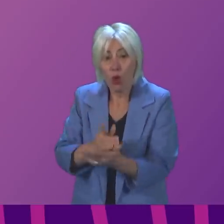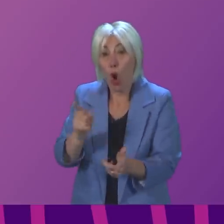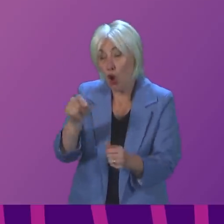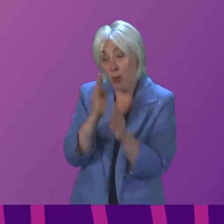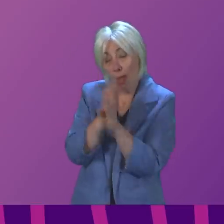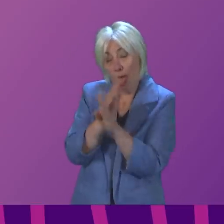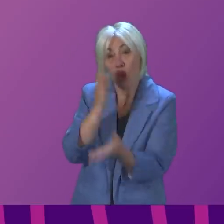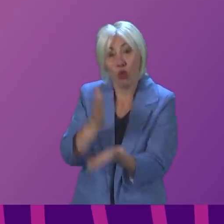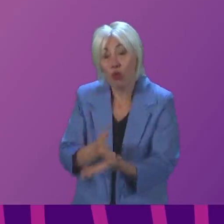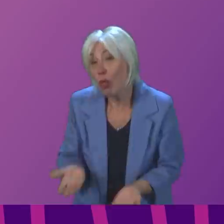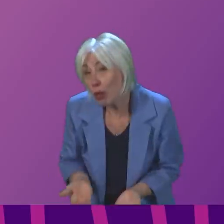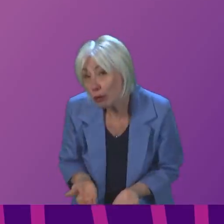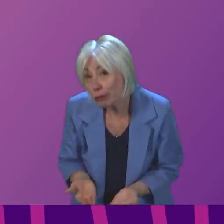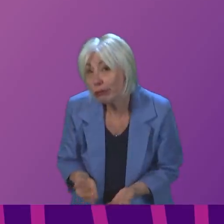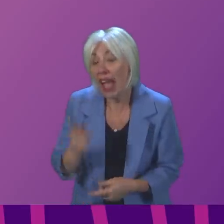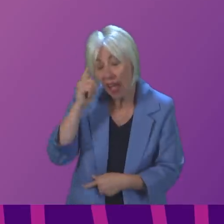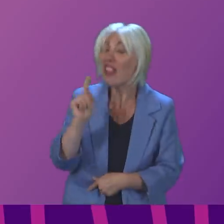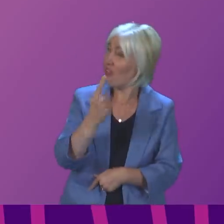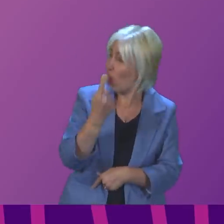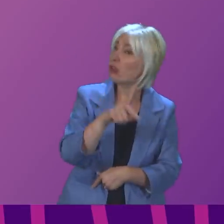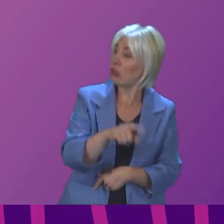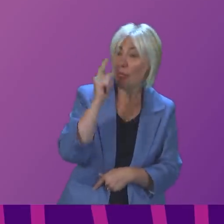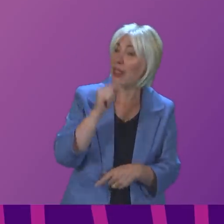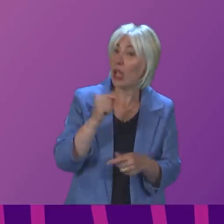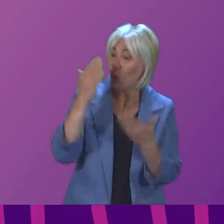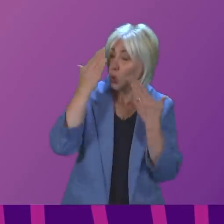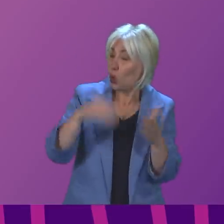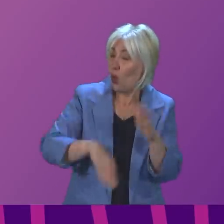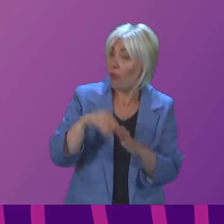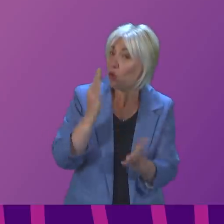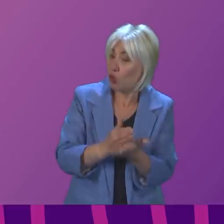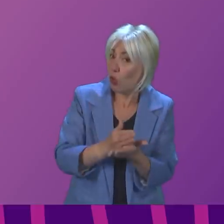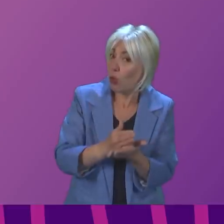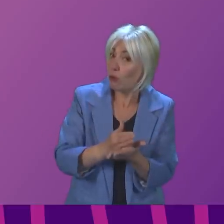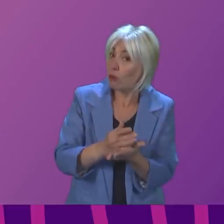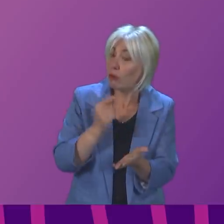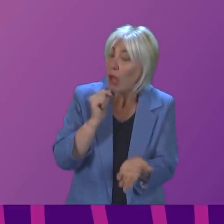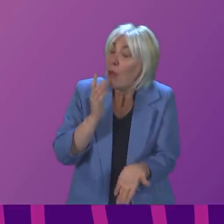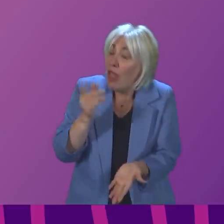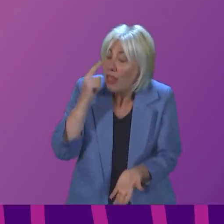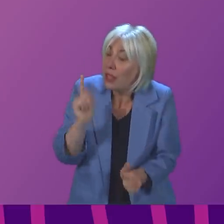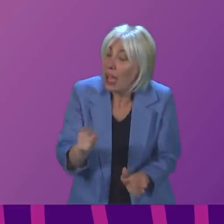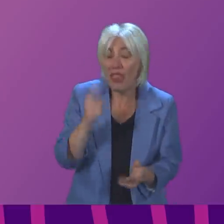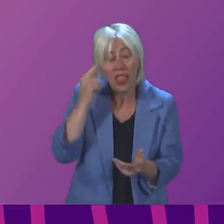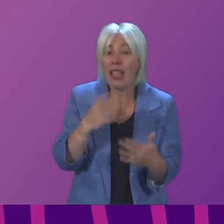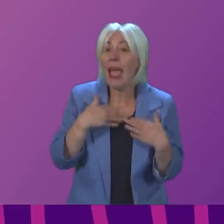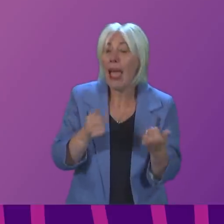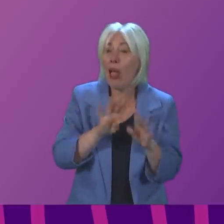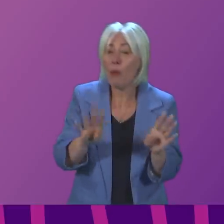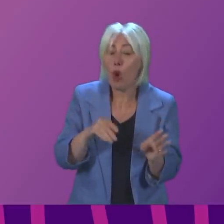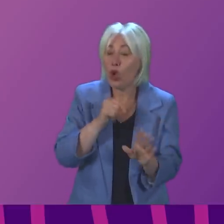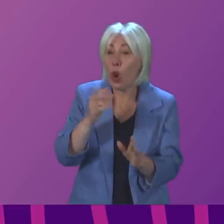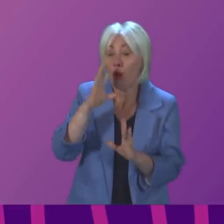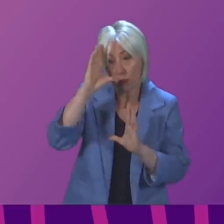truth. And I prefer to believe the first. What happens with it? And I prefer to believe the first. I think the health board is not telling you the truth.